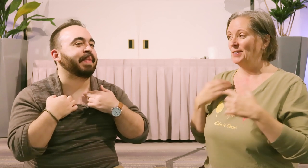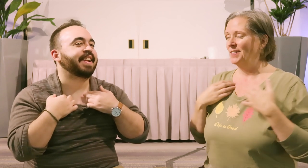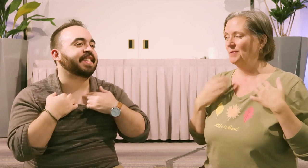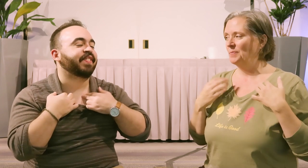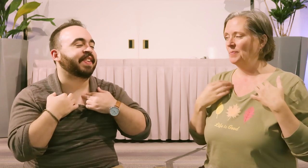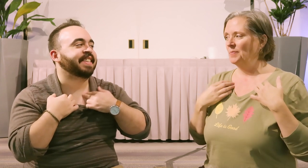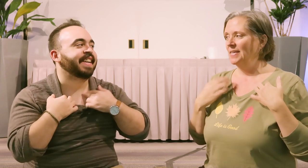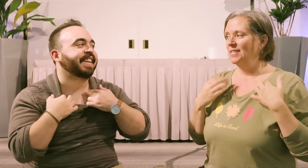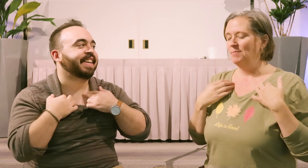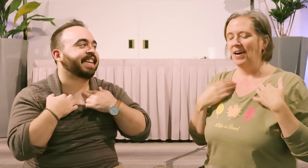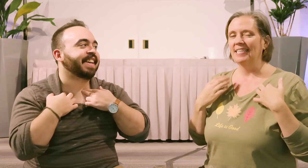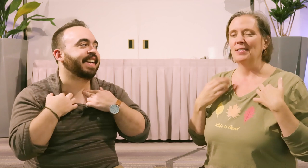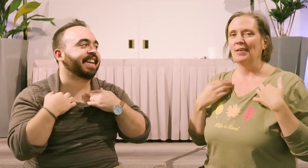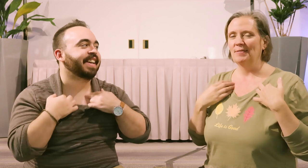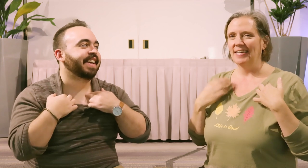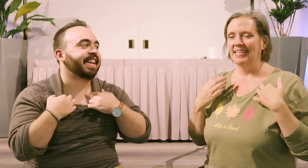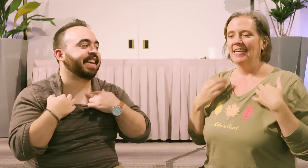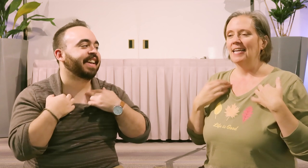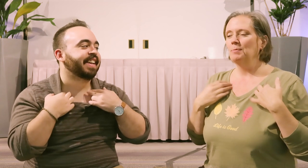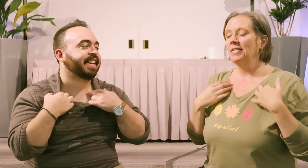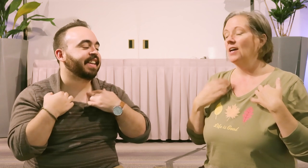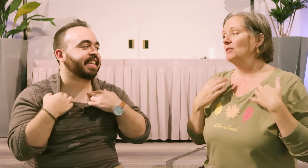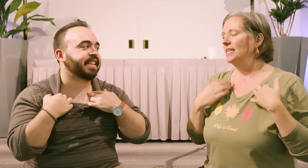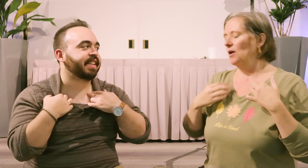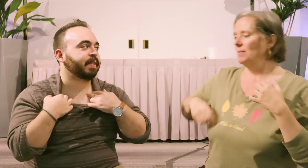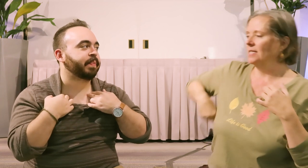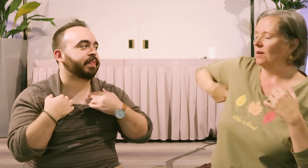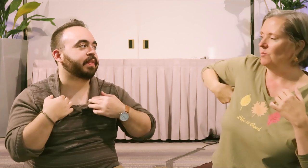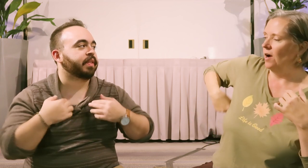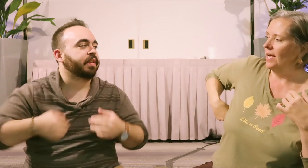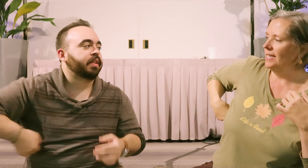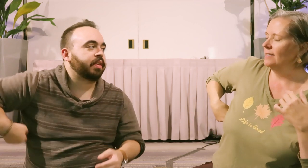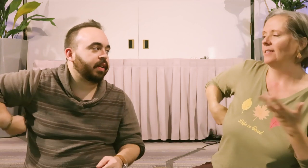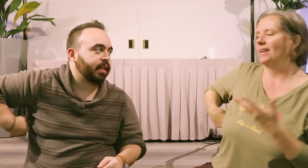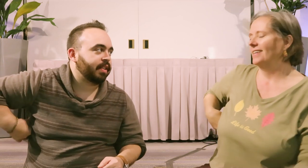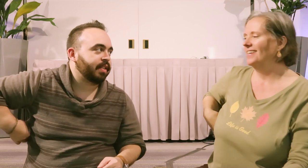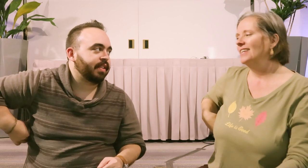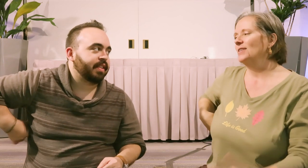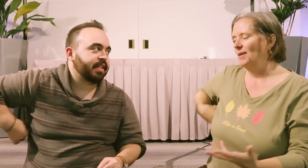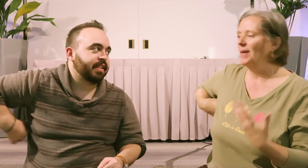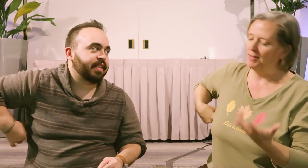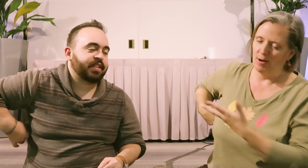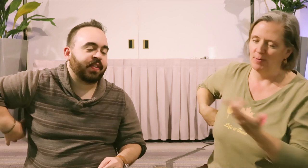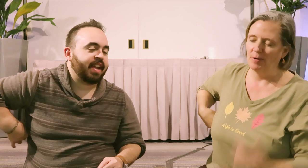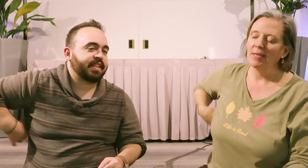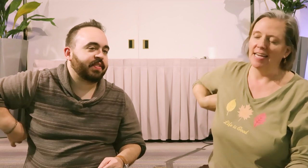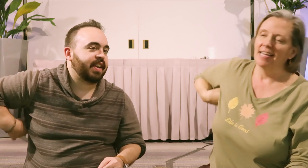body is a fun thing. The body is an awesome thing. Next point is under the arm is along the bra line. Sorry you're not fine. Yeah.